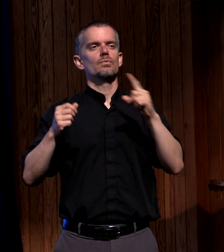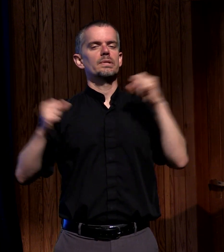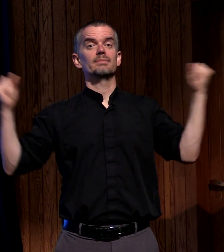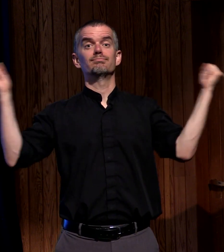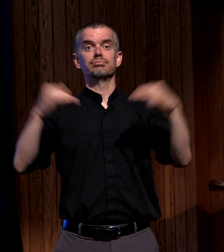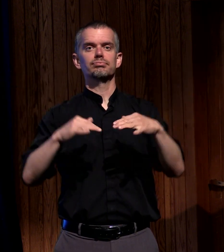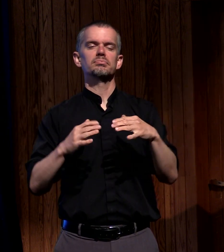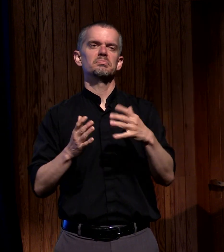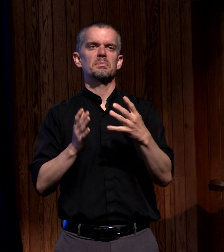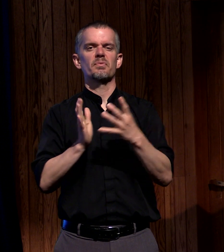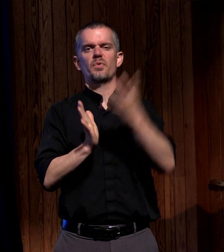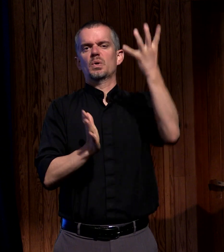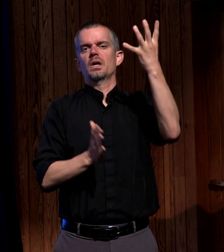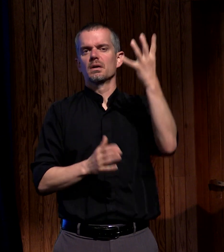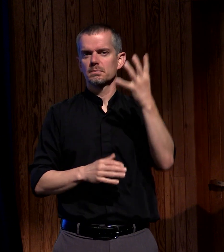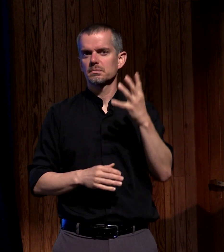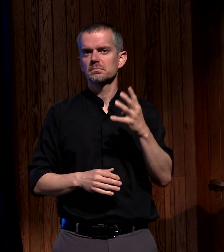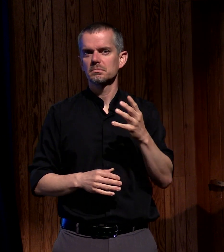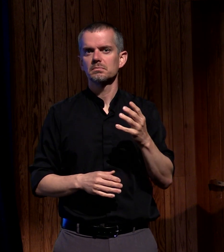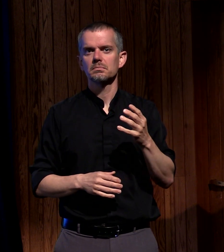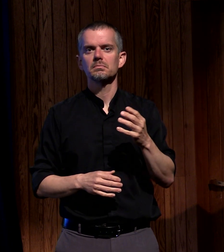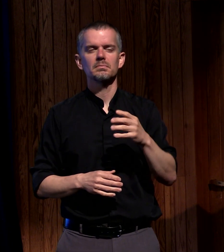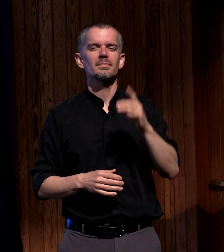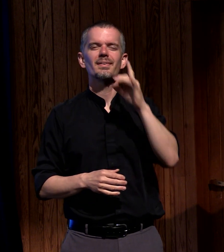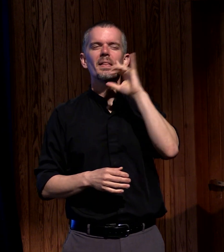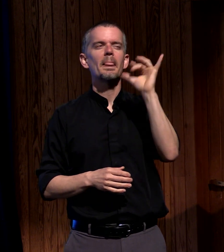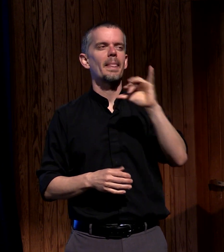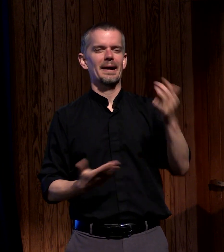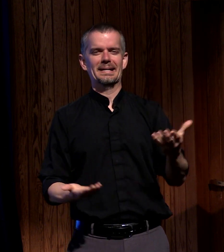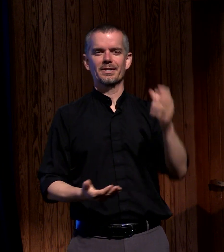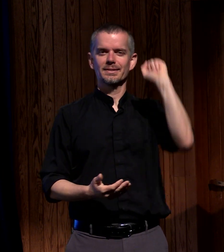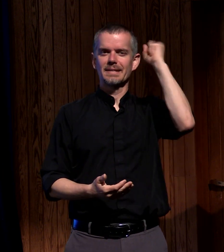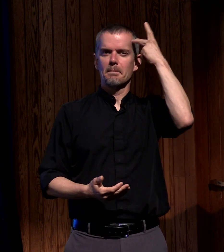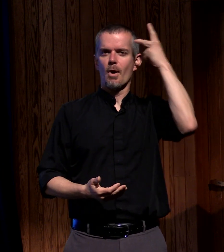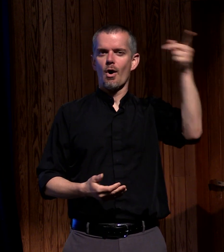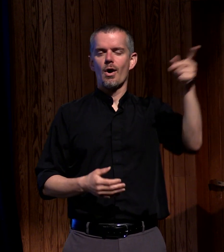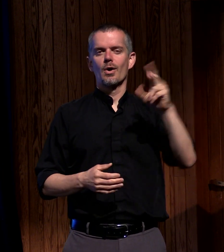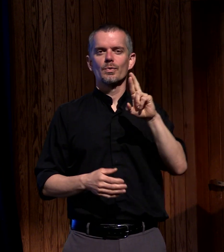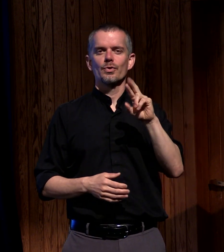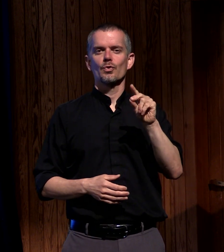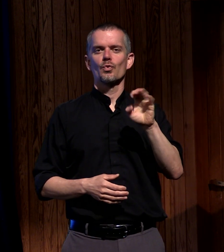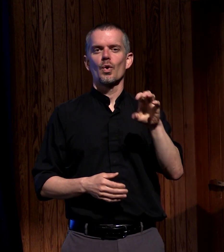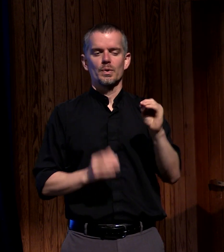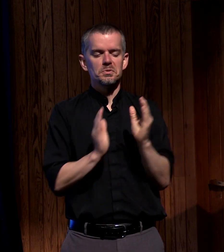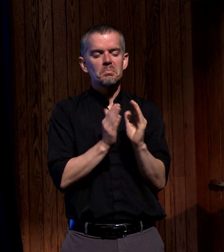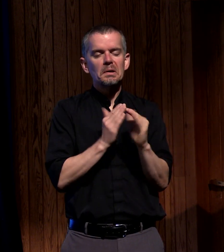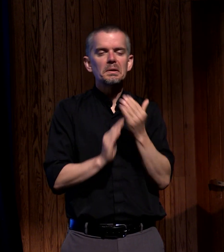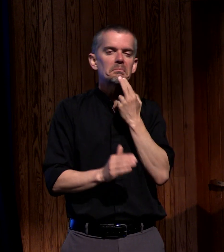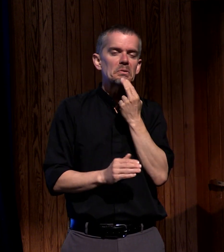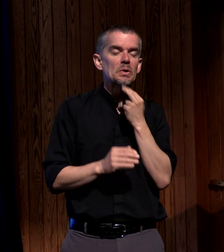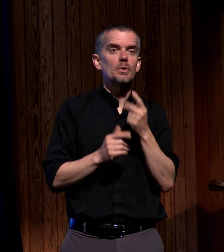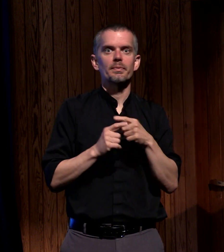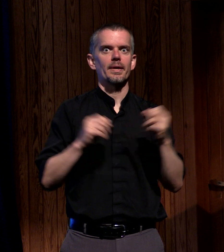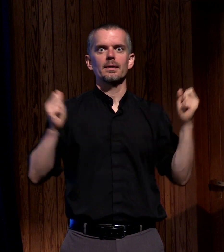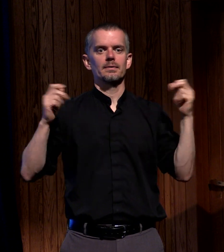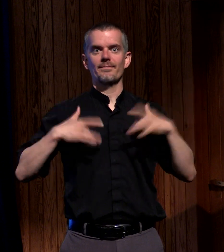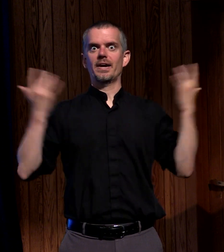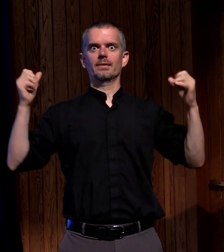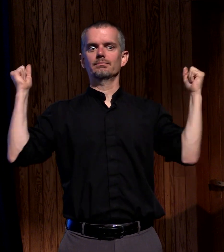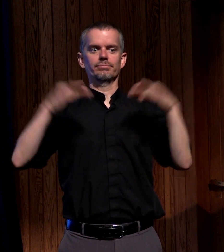times the size think St. Paul on 4th of July with the rodeo this little town all of a sudden becomes bigger but we probably have about